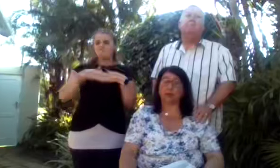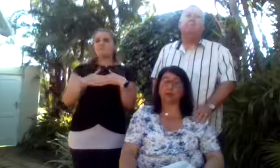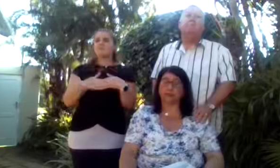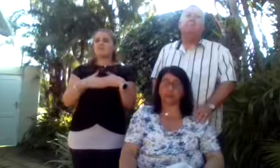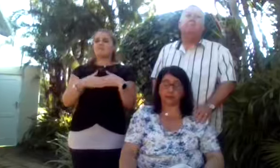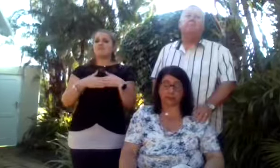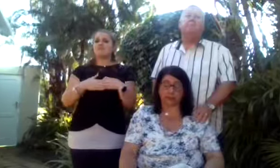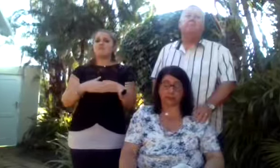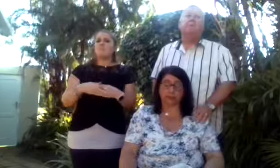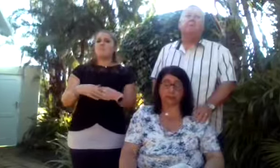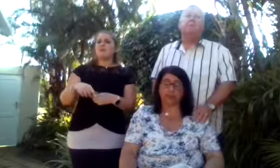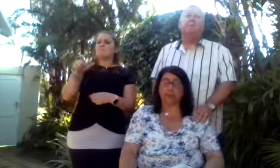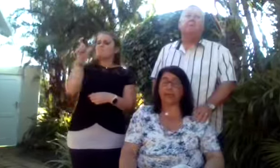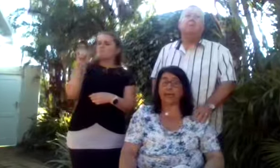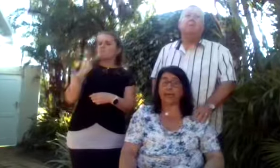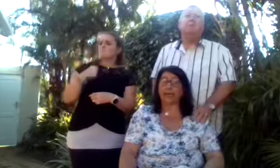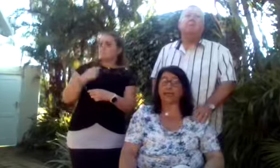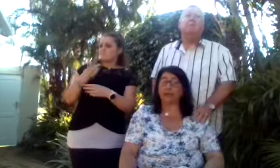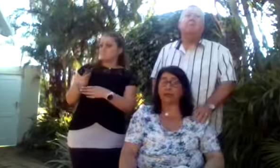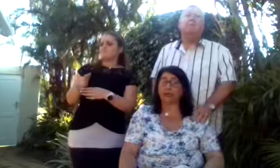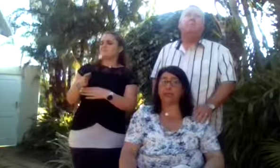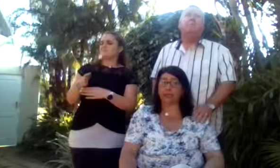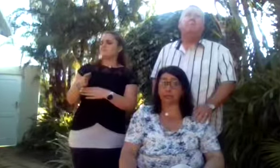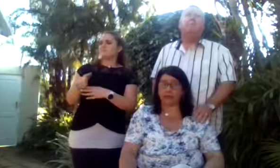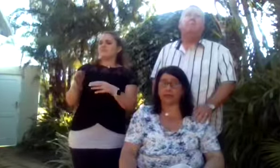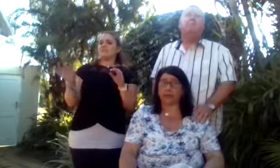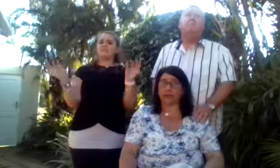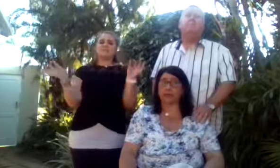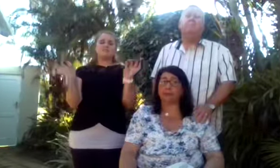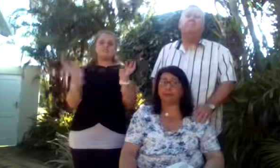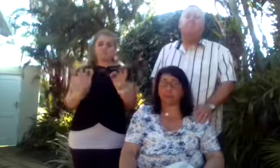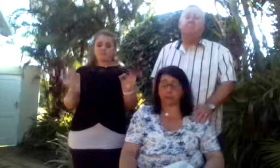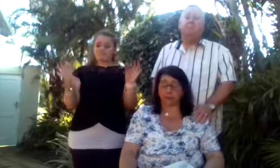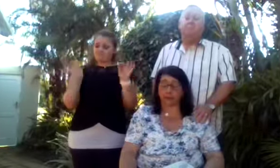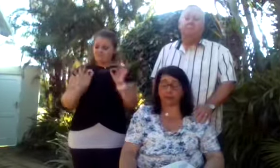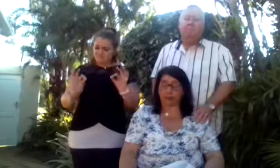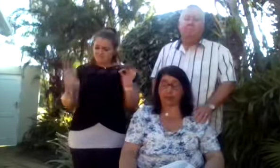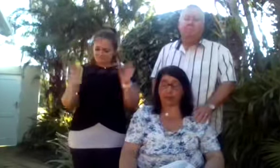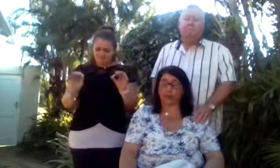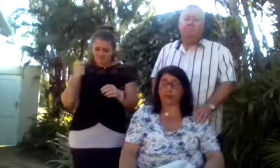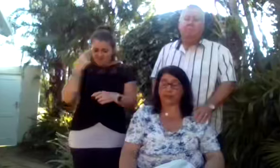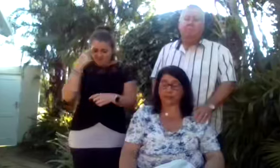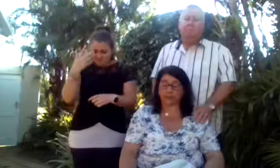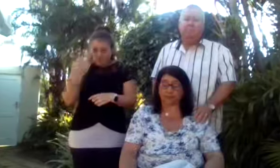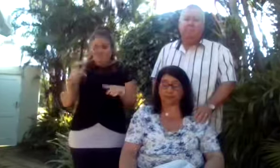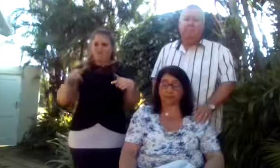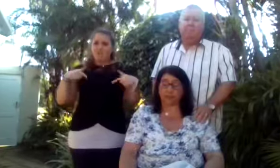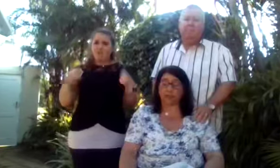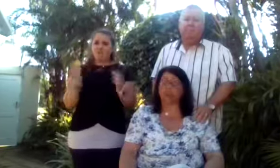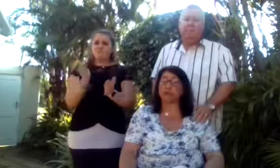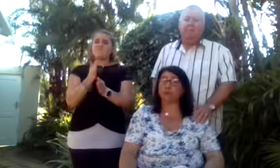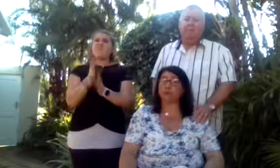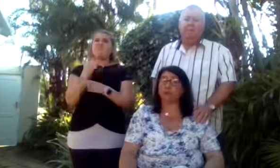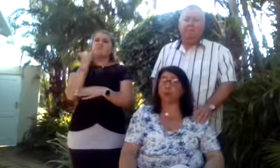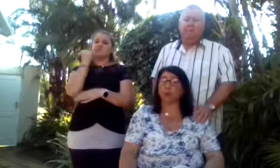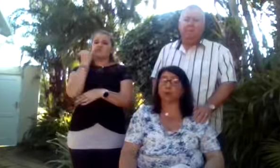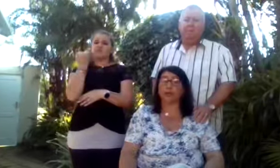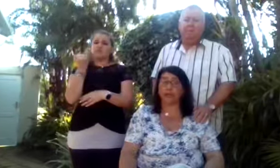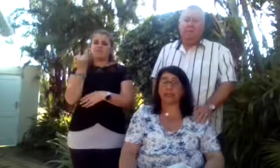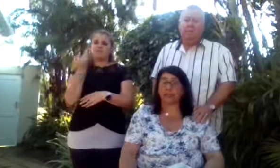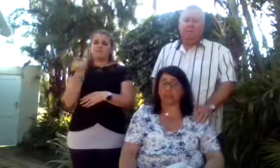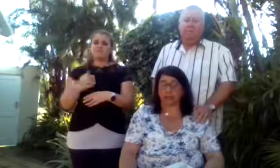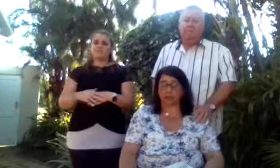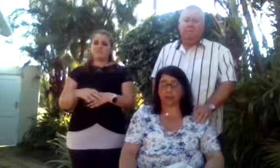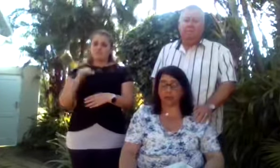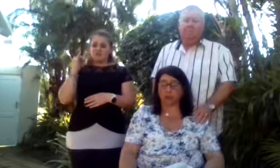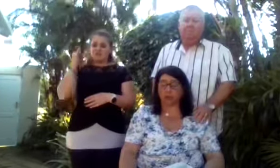my confidant. And I never, ever imagined my life without her in it. She was all